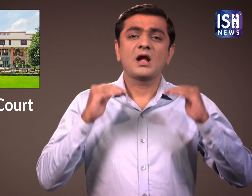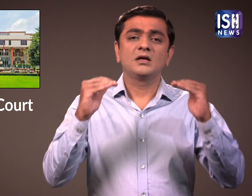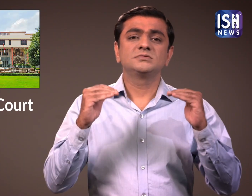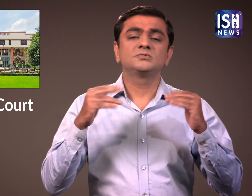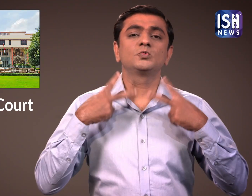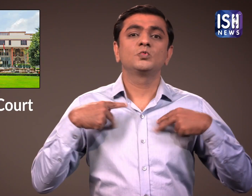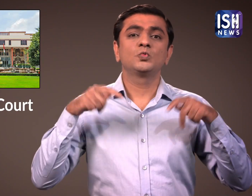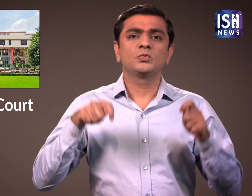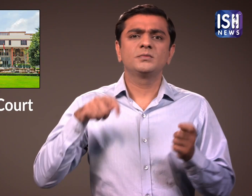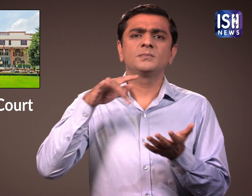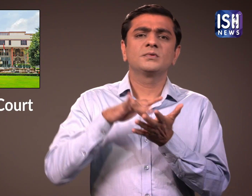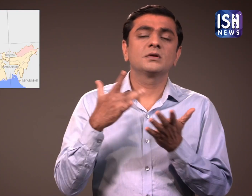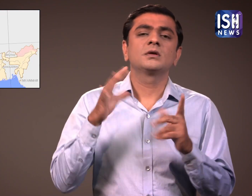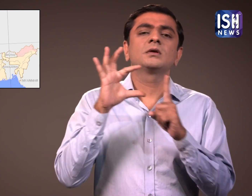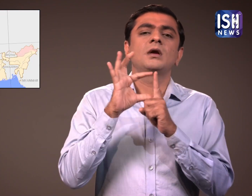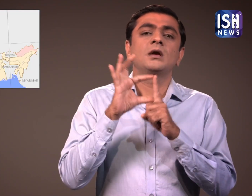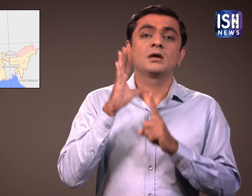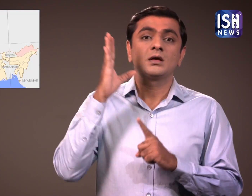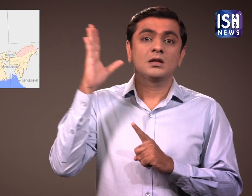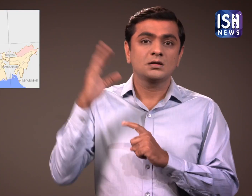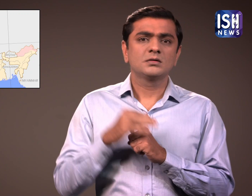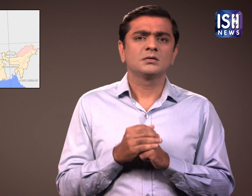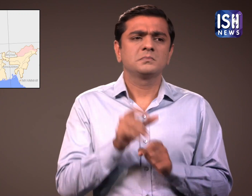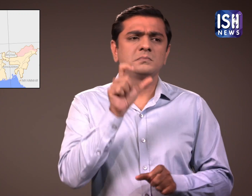Four petitions were filed in the Delhi High Court.